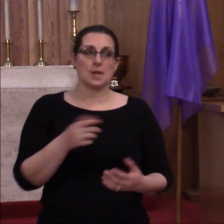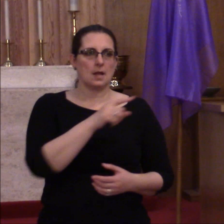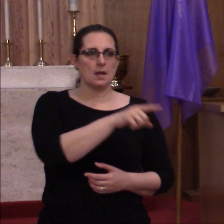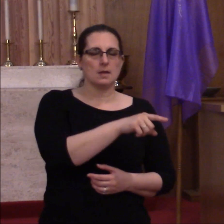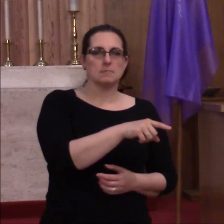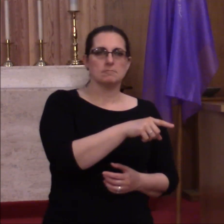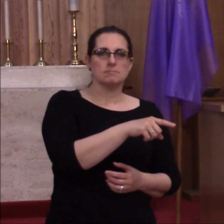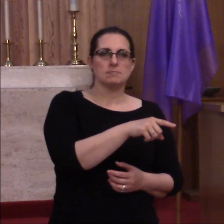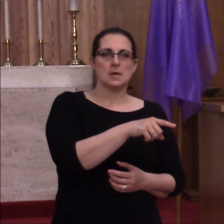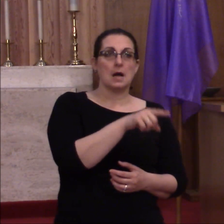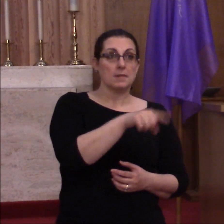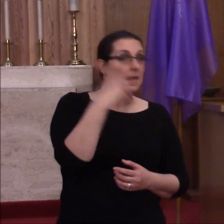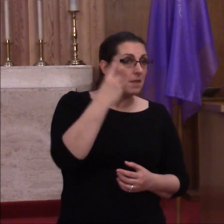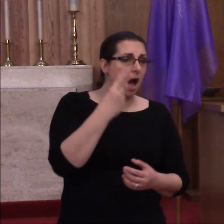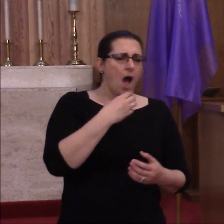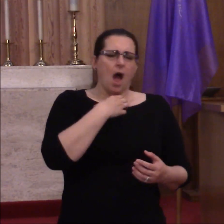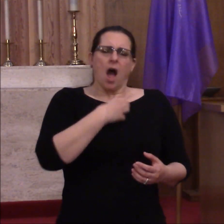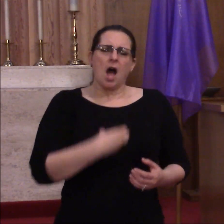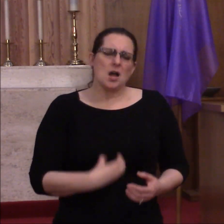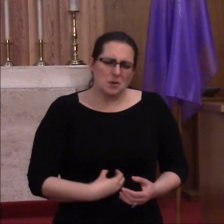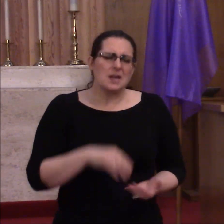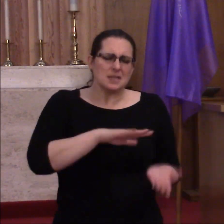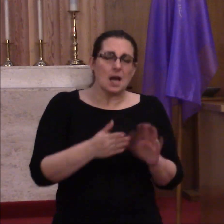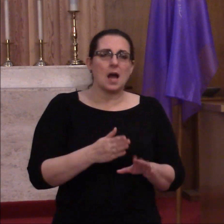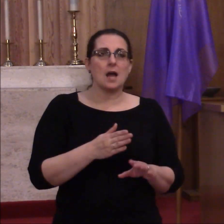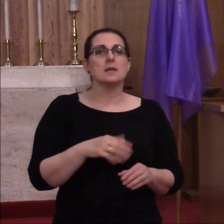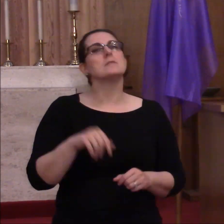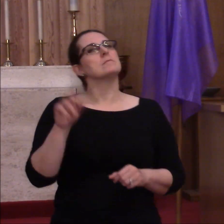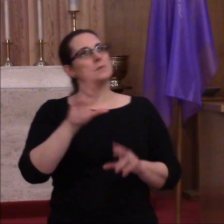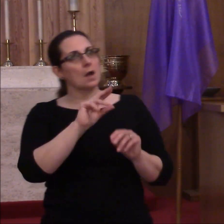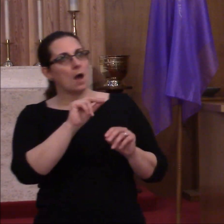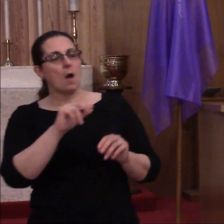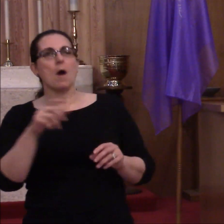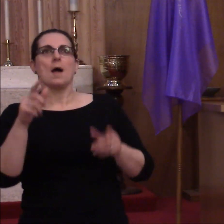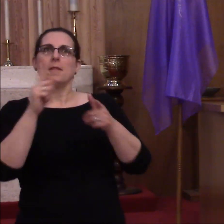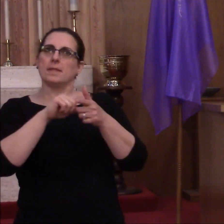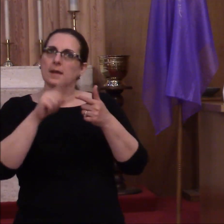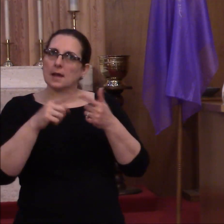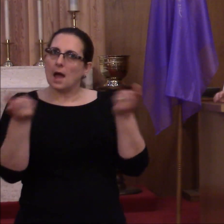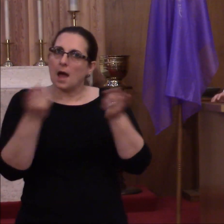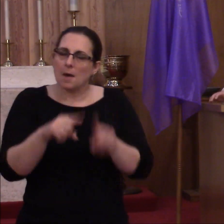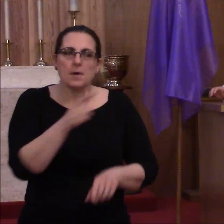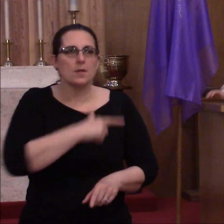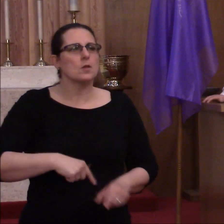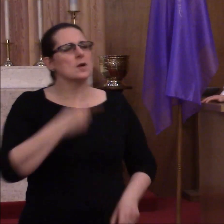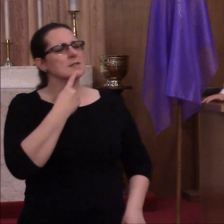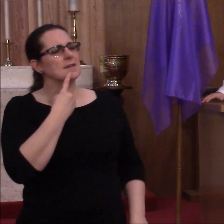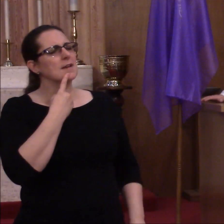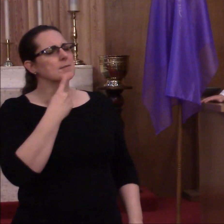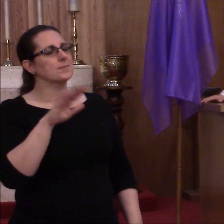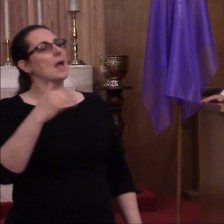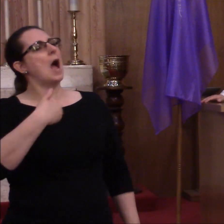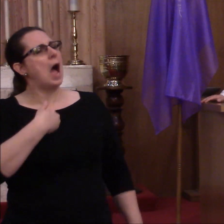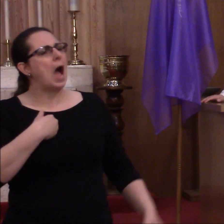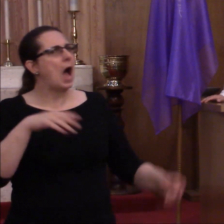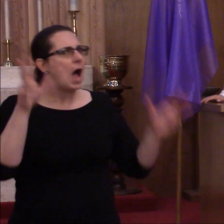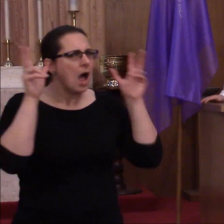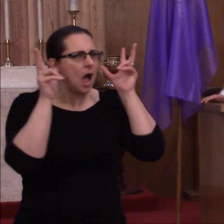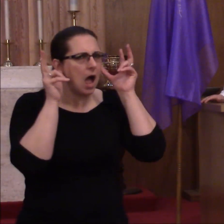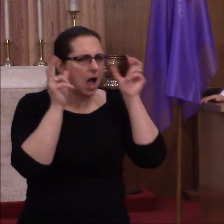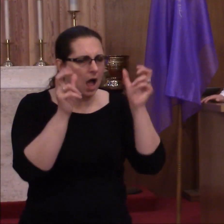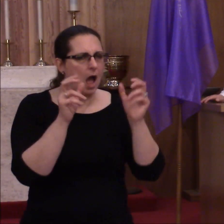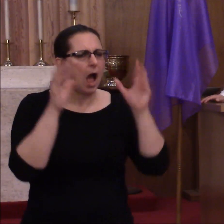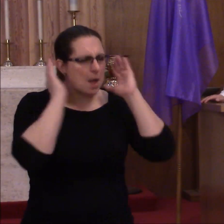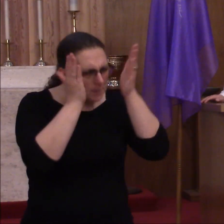thought they were going to starve to death, the Lord spoke to Moses and declared, I have heard the grumbling of the people of Israel